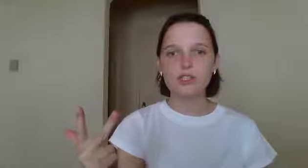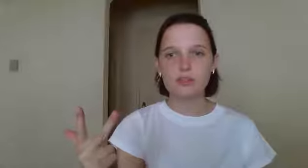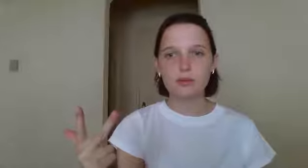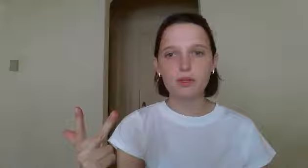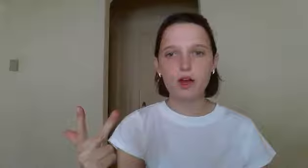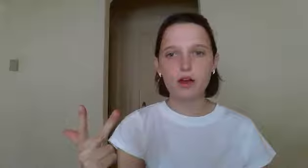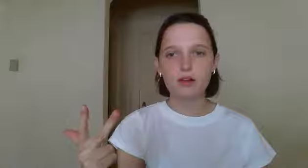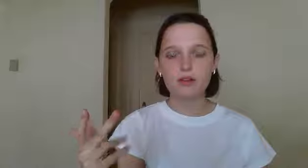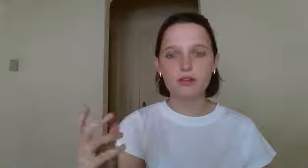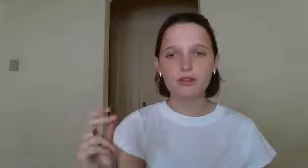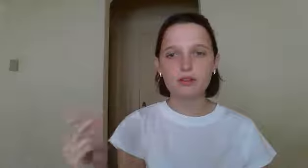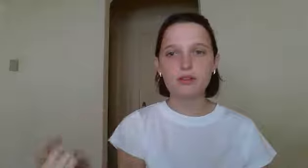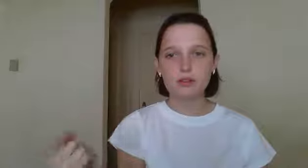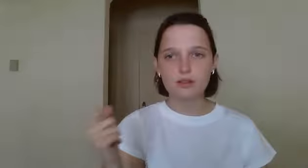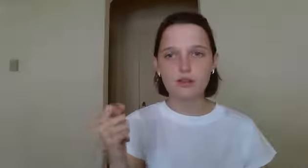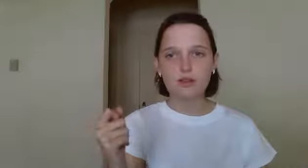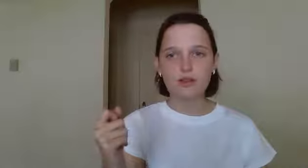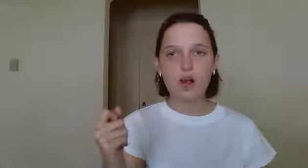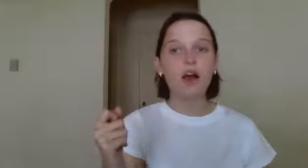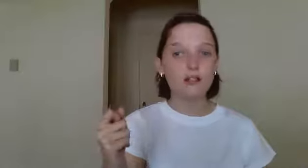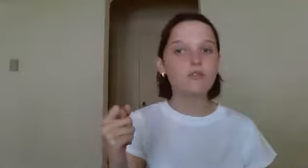doesn't belong? Olive.